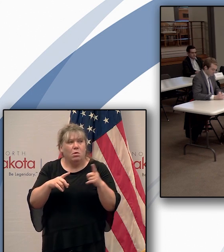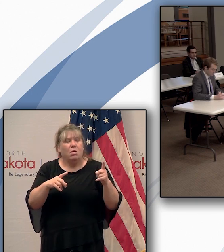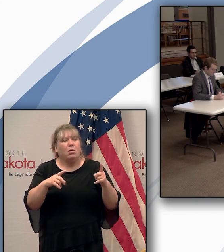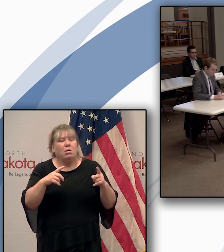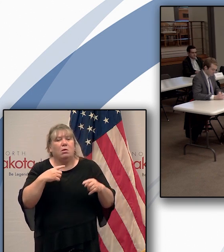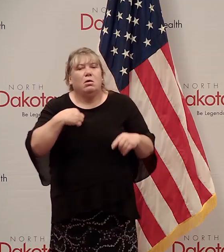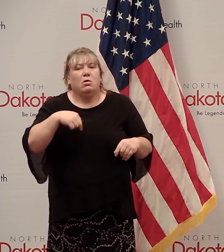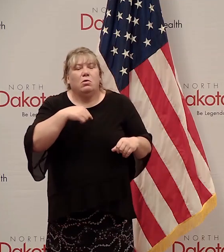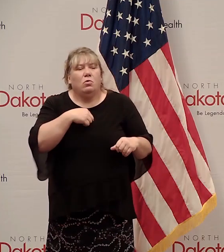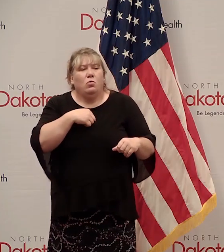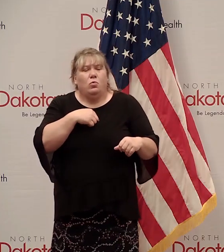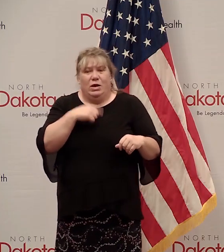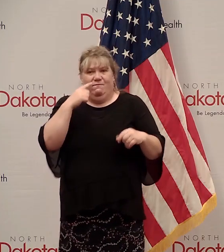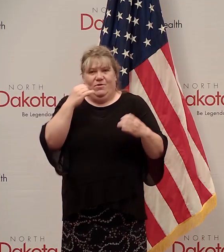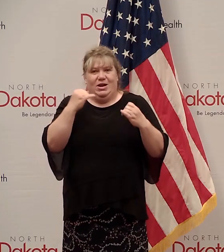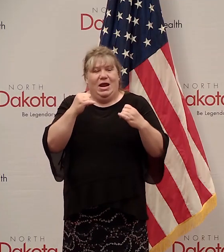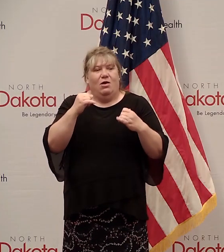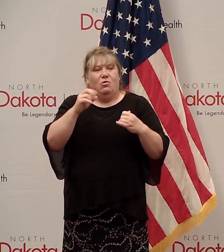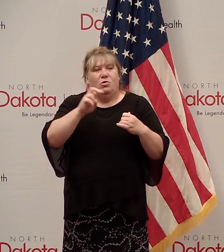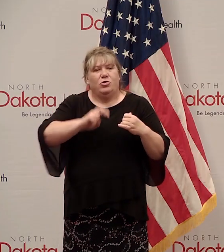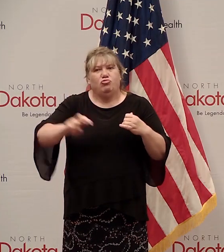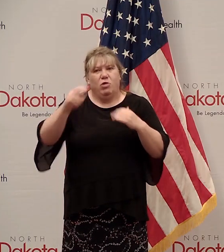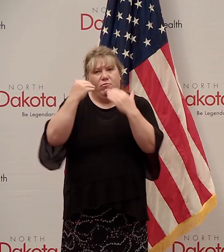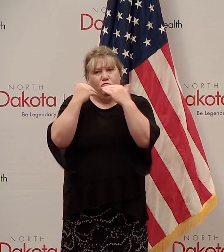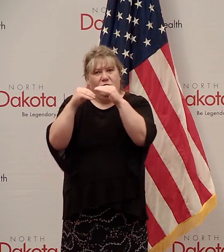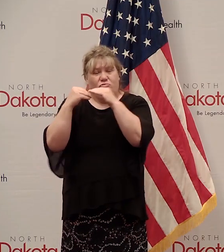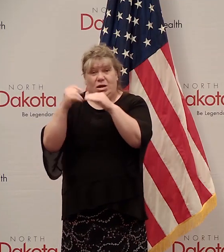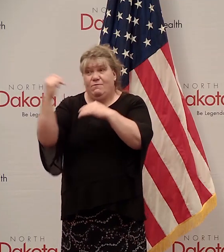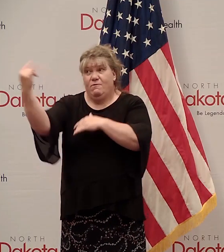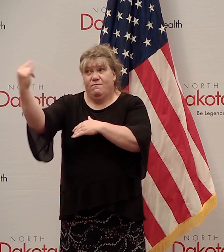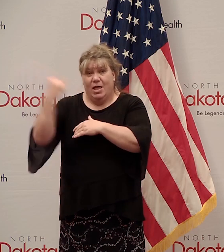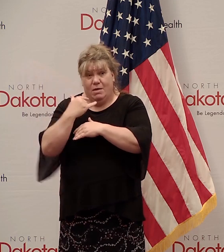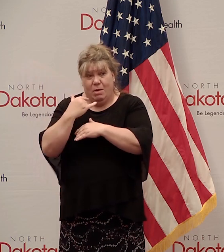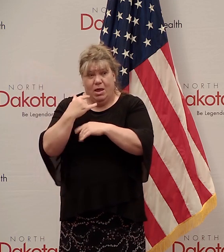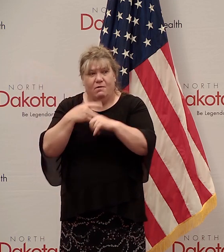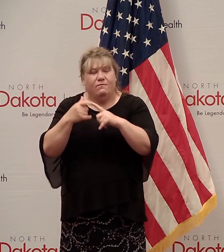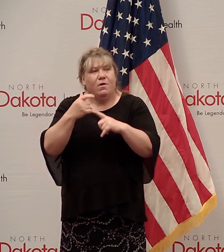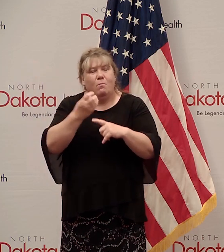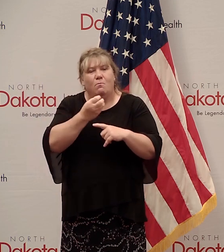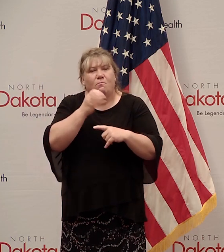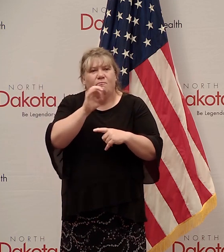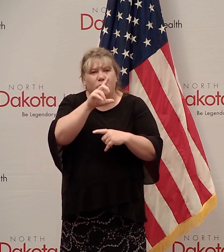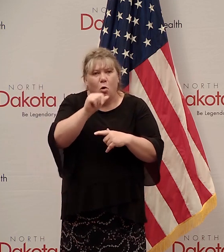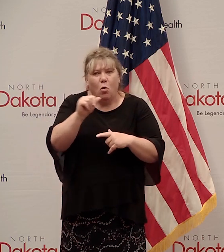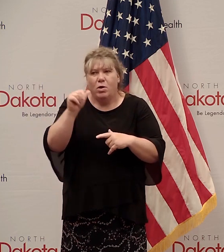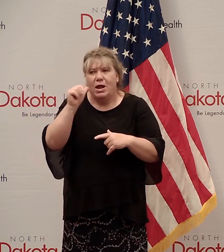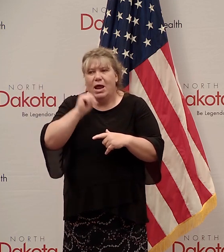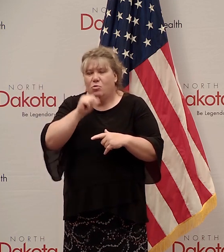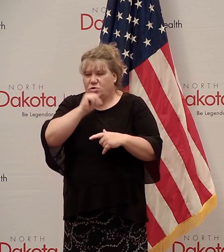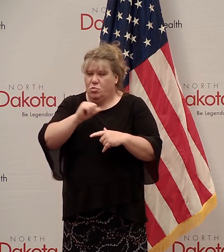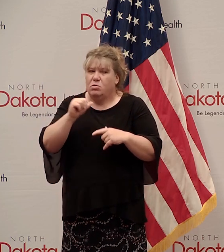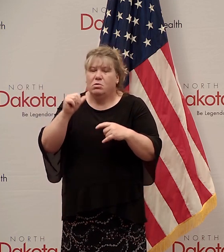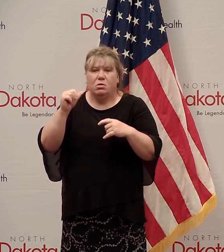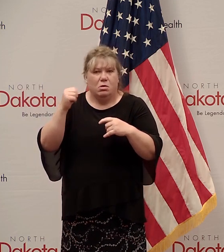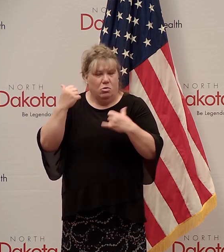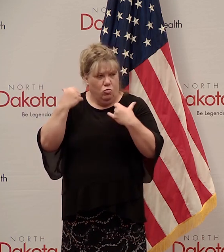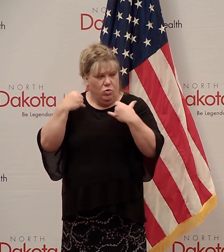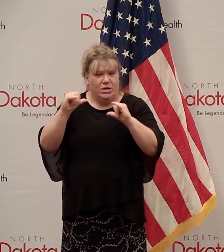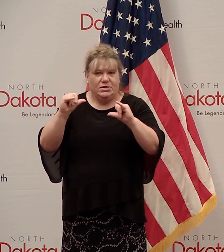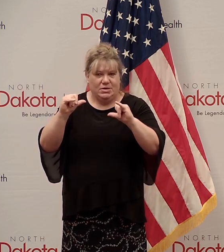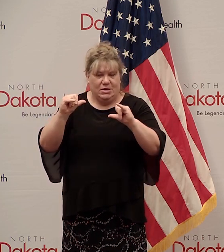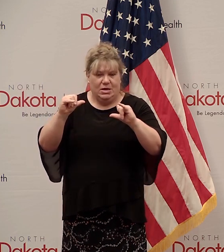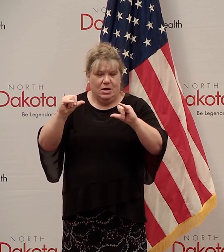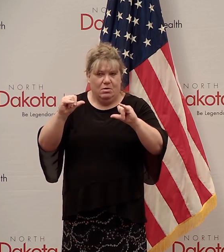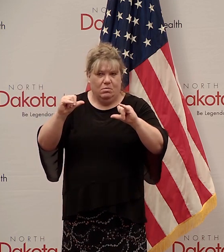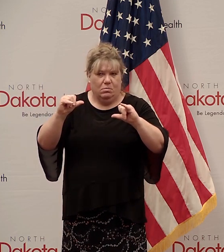we're keeping the, for now, the travel restrictions, if you're flying back from those hotspot areas, those remain in place. We did have a